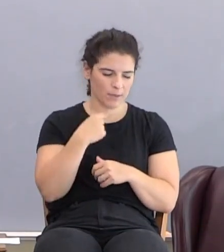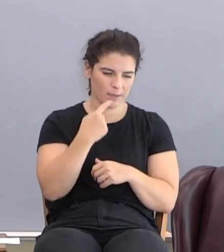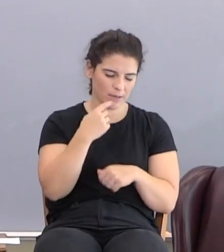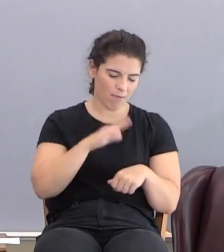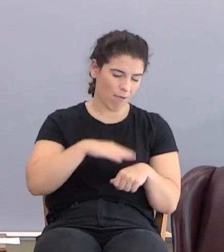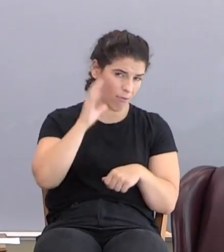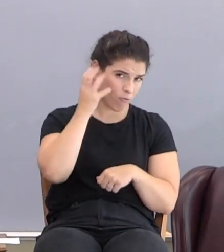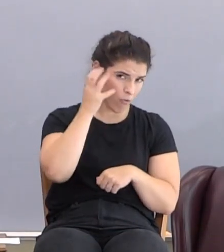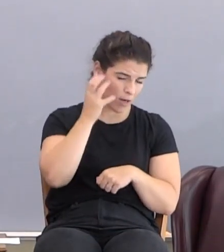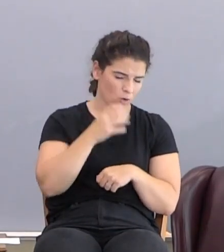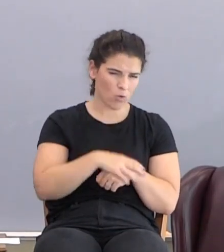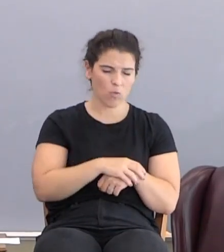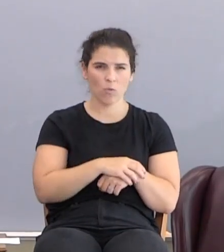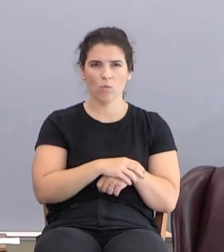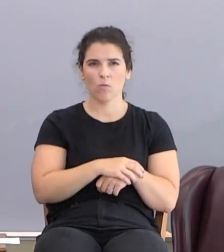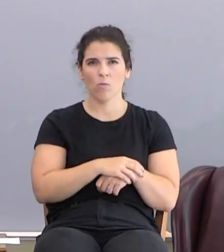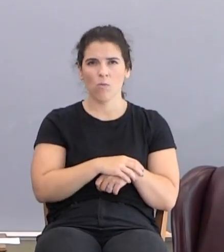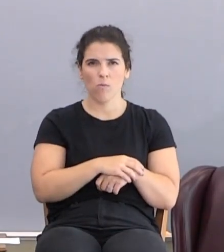on the radio